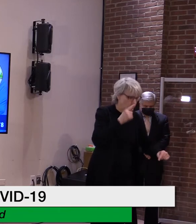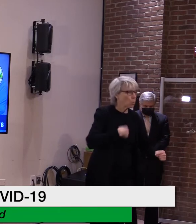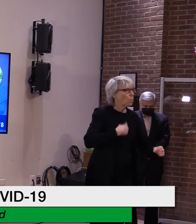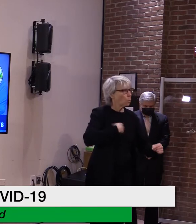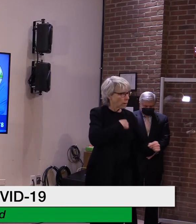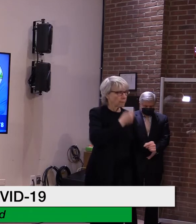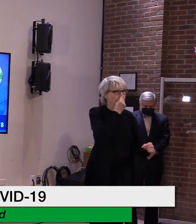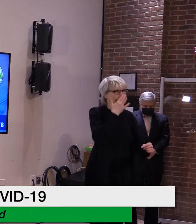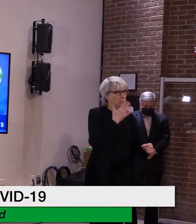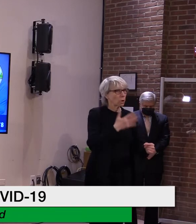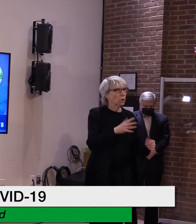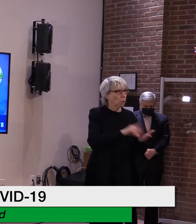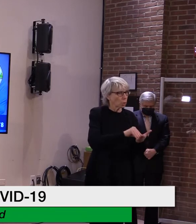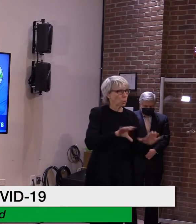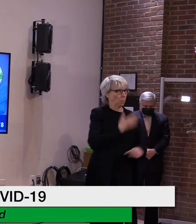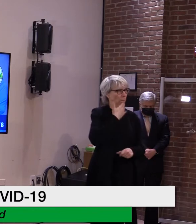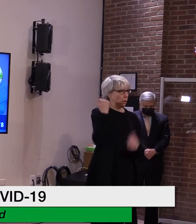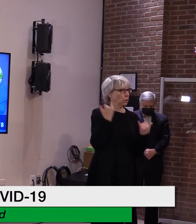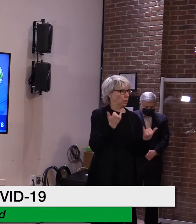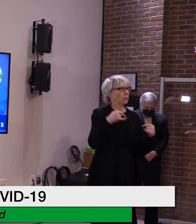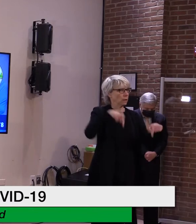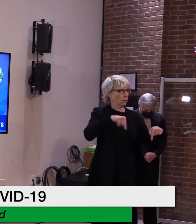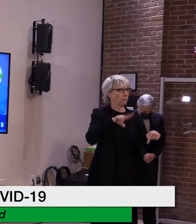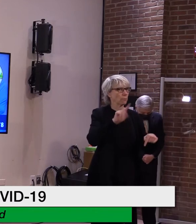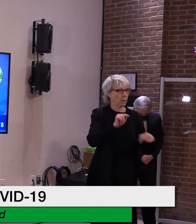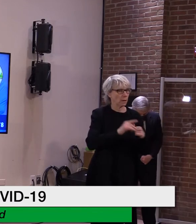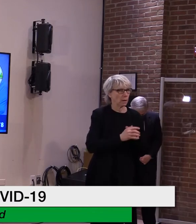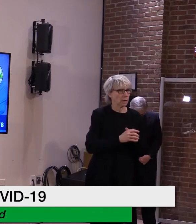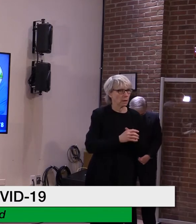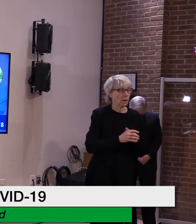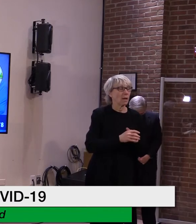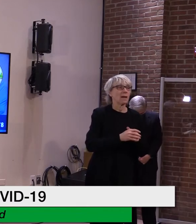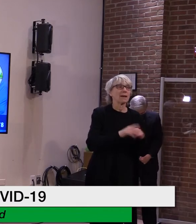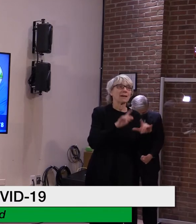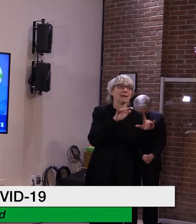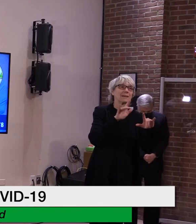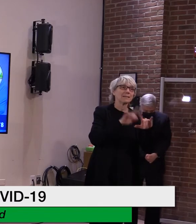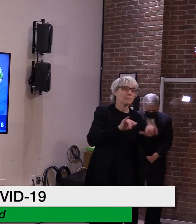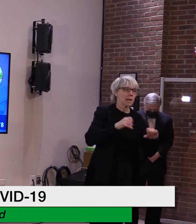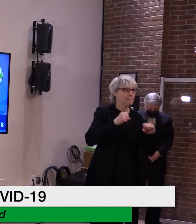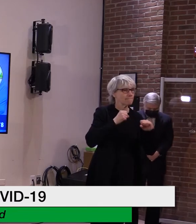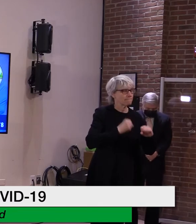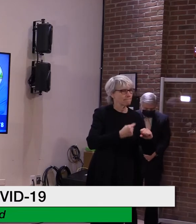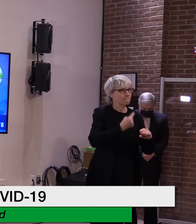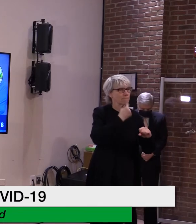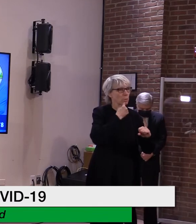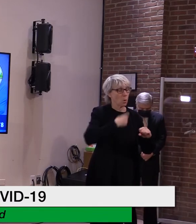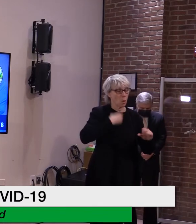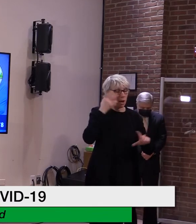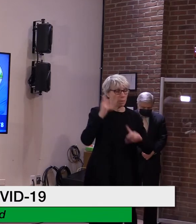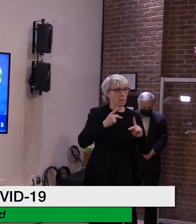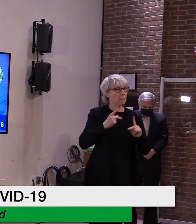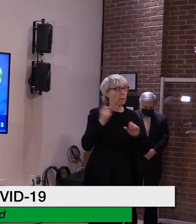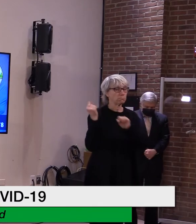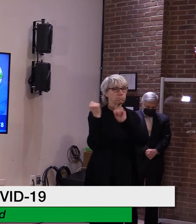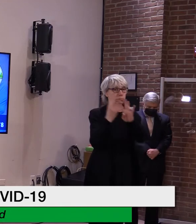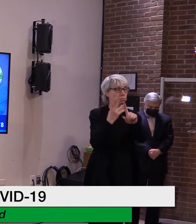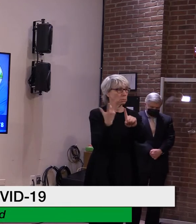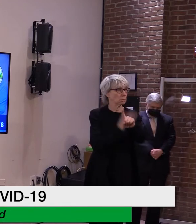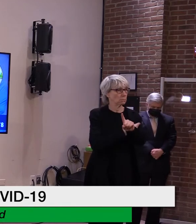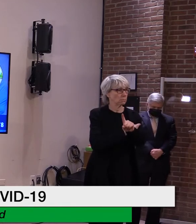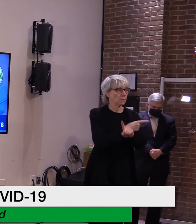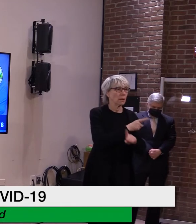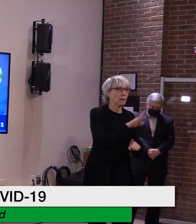seeing significant disparities in the rate of vaccination among BIPOC Vermonters compared to white, non-Hispanic